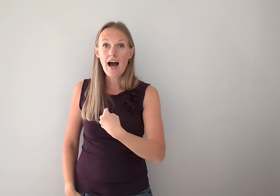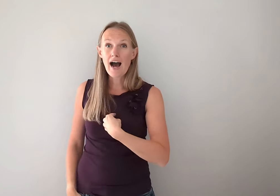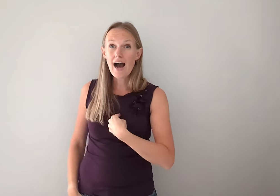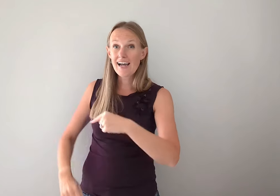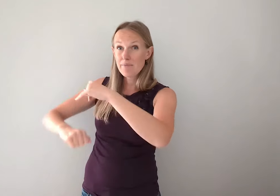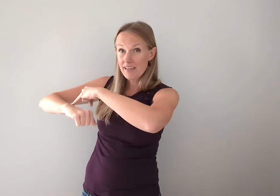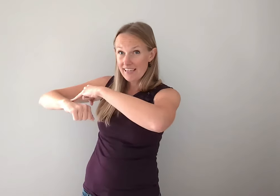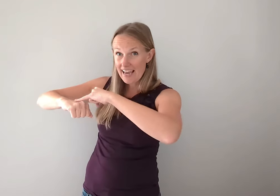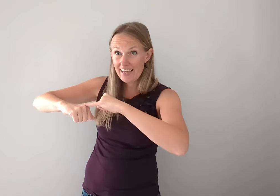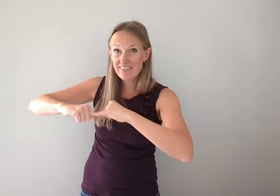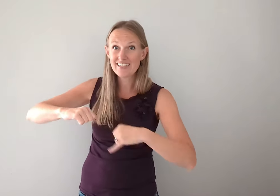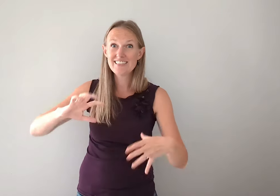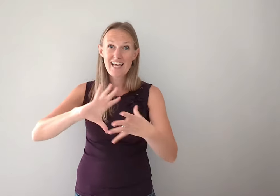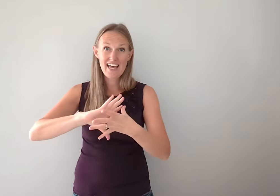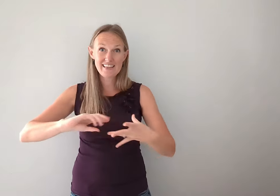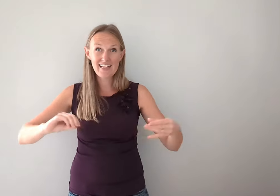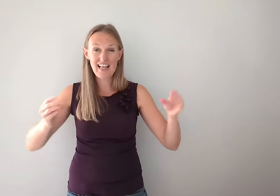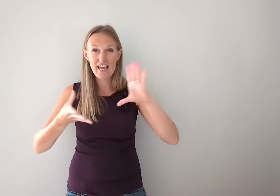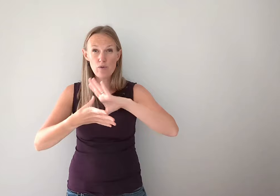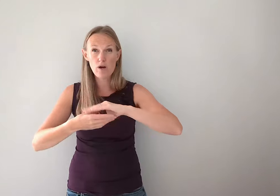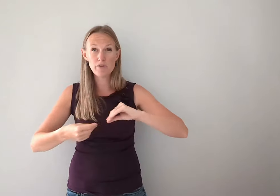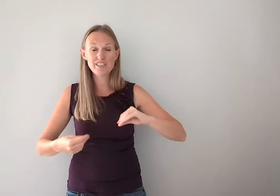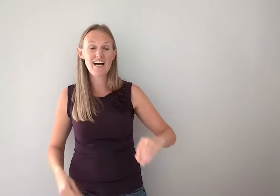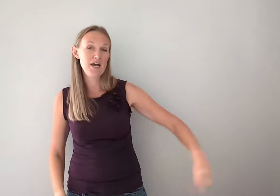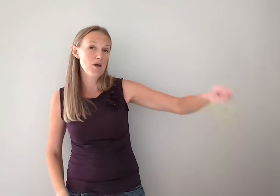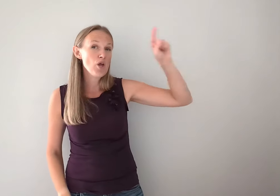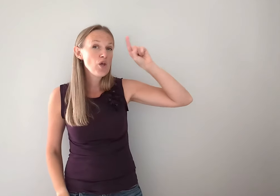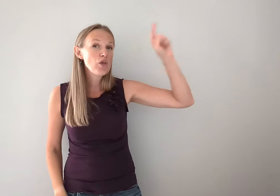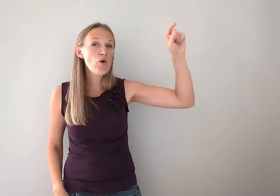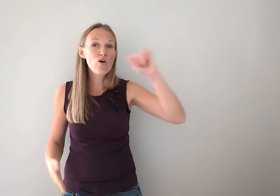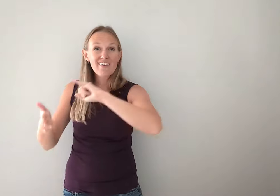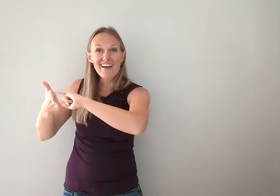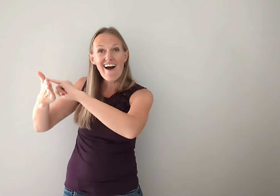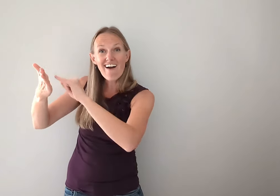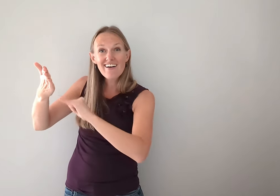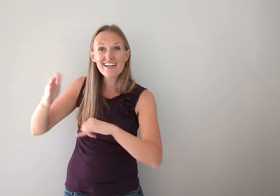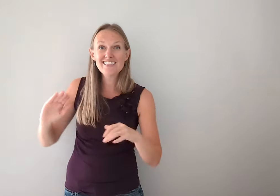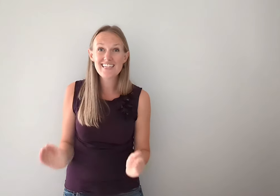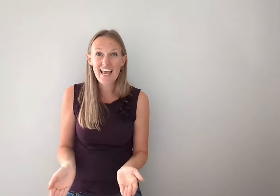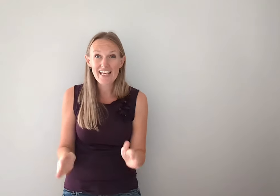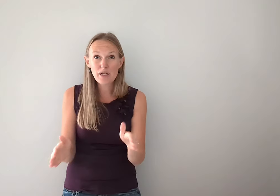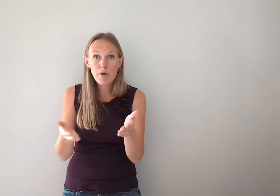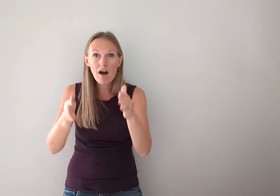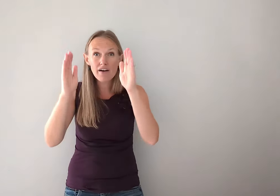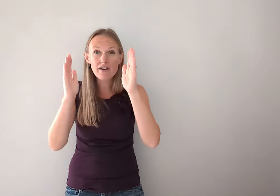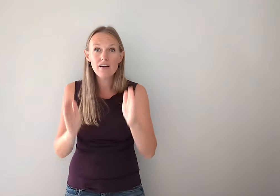I'm the canvas and the clay. One more time. You're an artist and a potter.